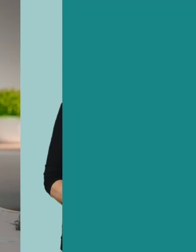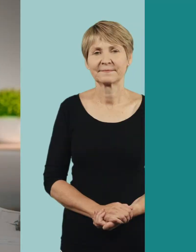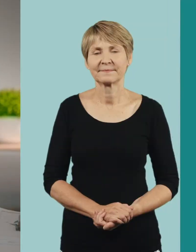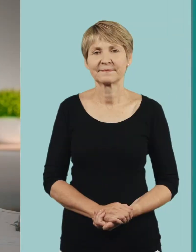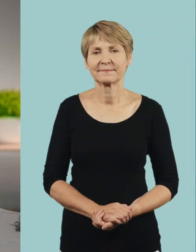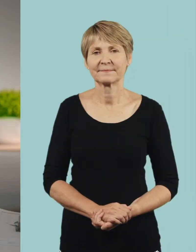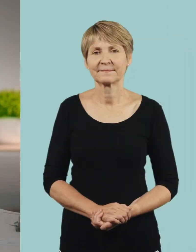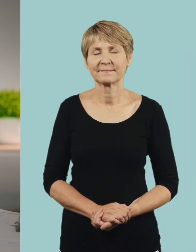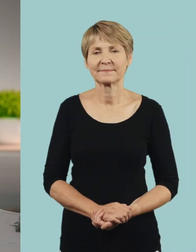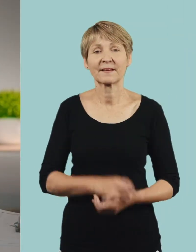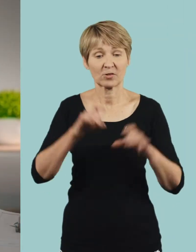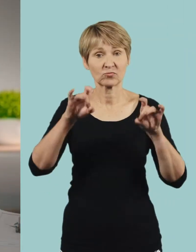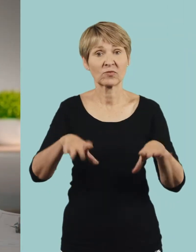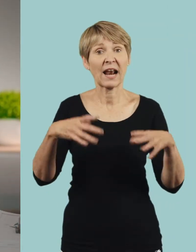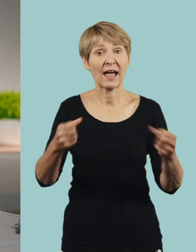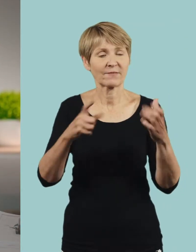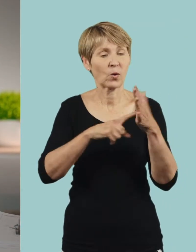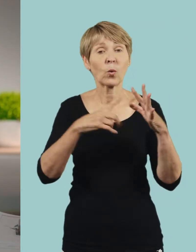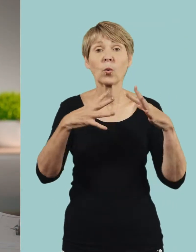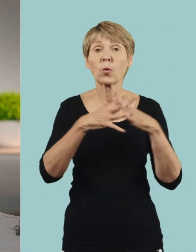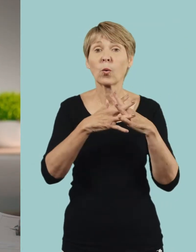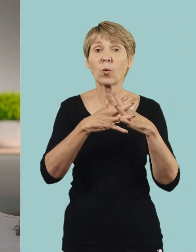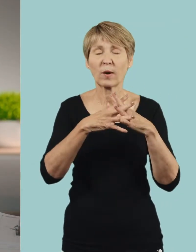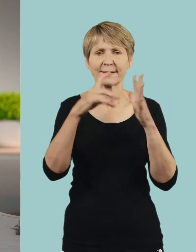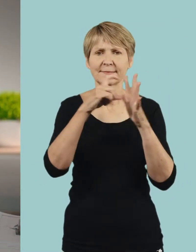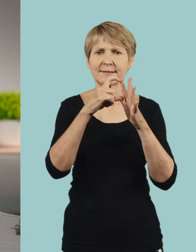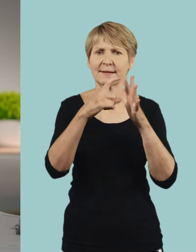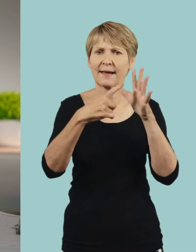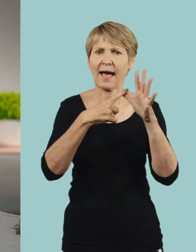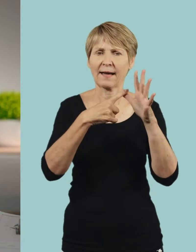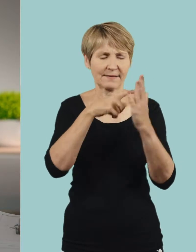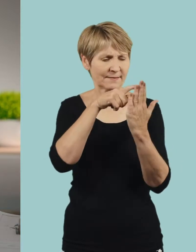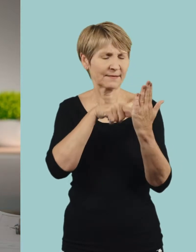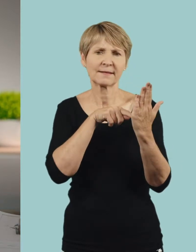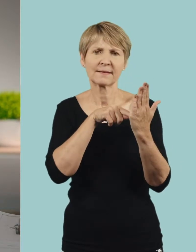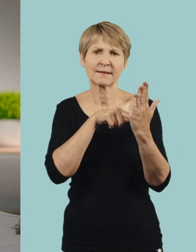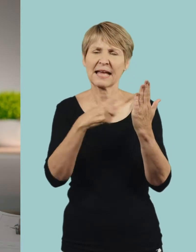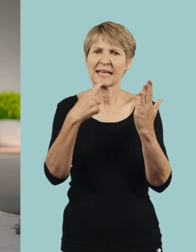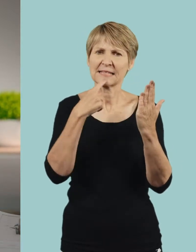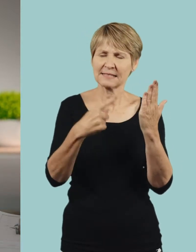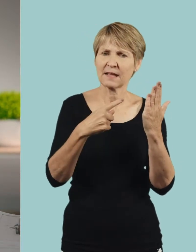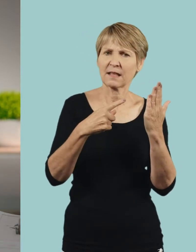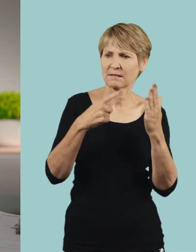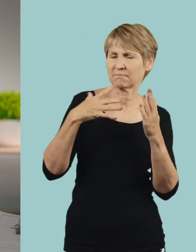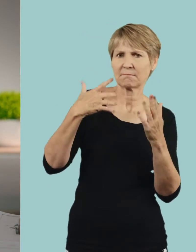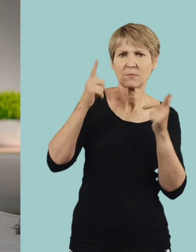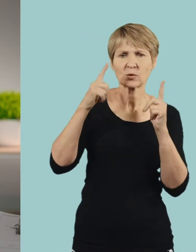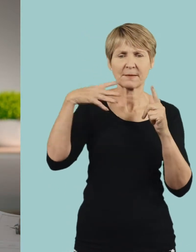The Disability Discrimination Act requires employers to make reasonable adjustments in employing people with disability,